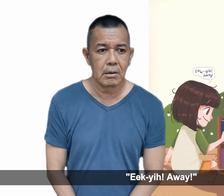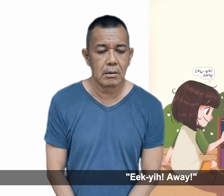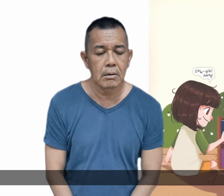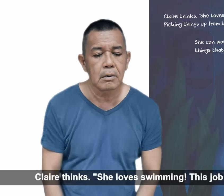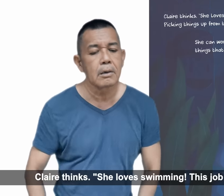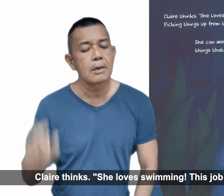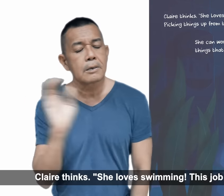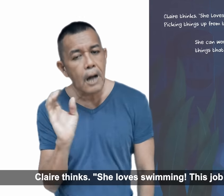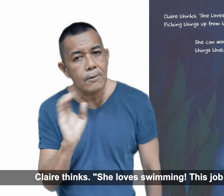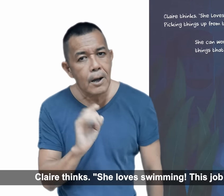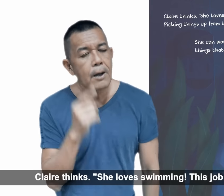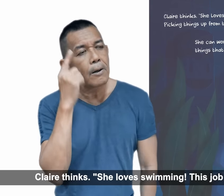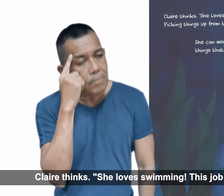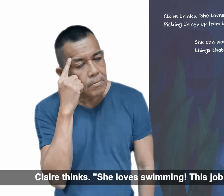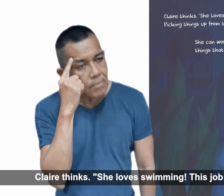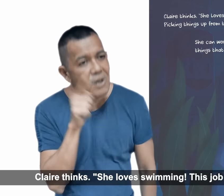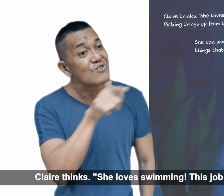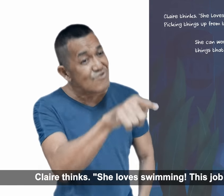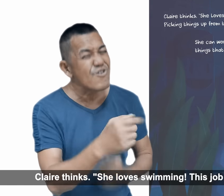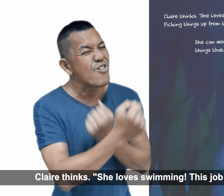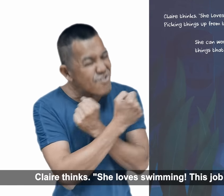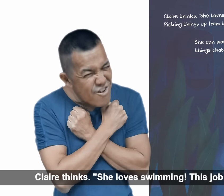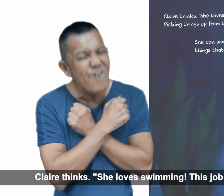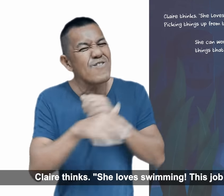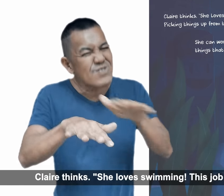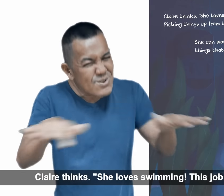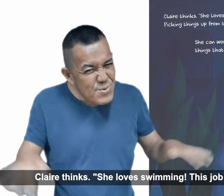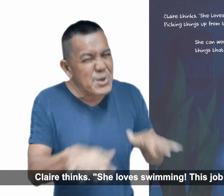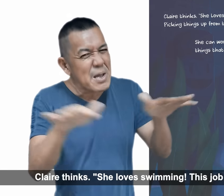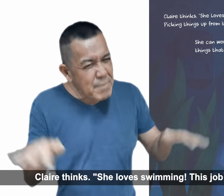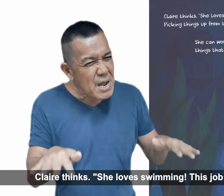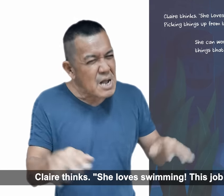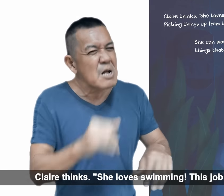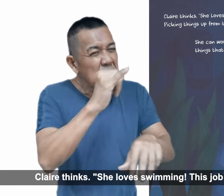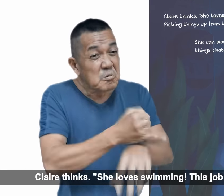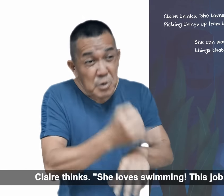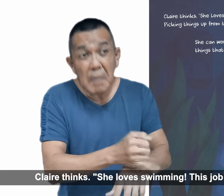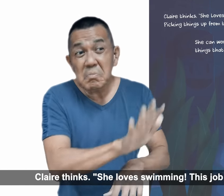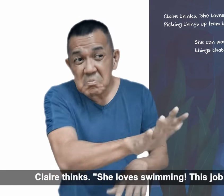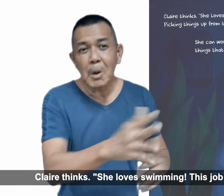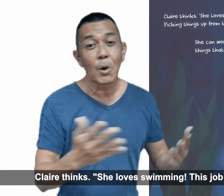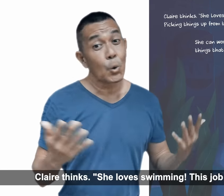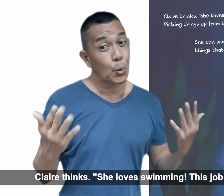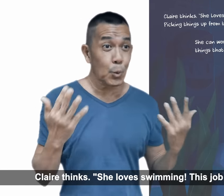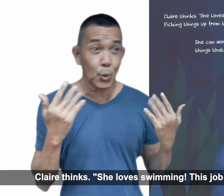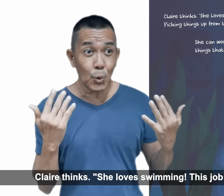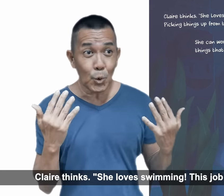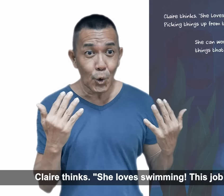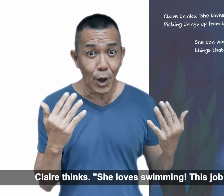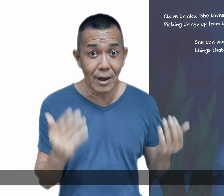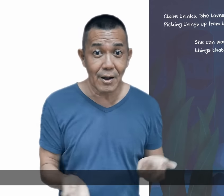Claire thinks. She loves swimming! This job would be cool.